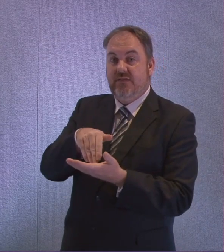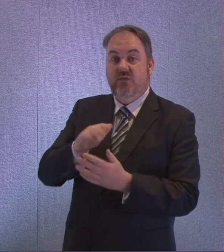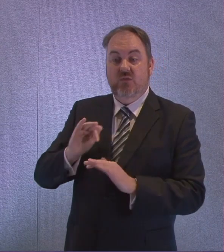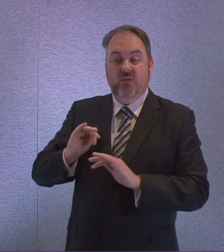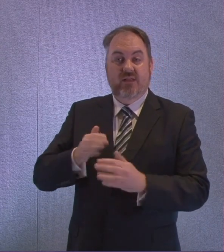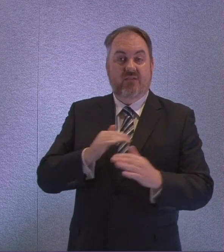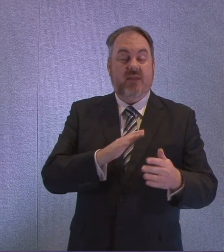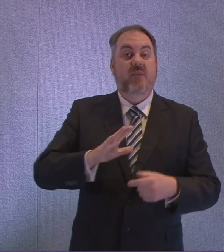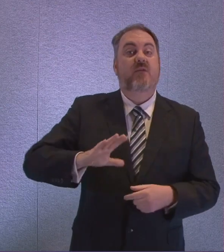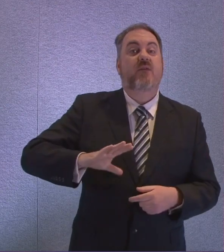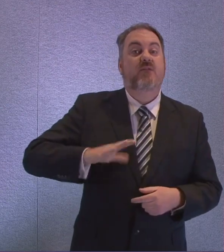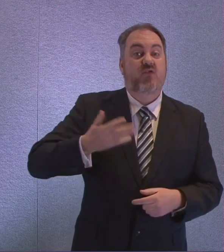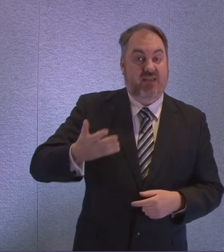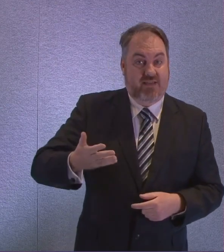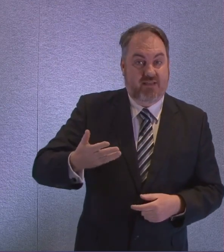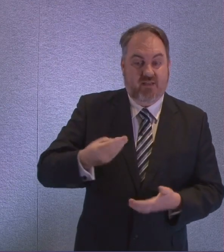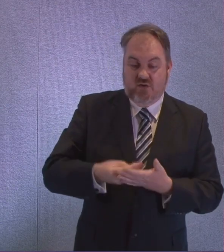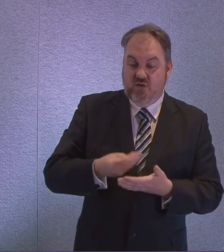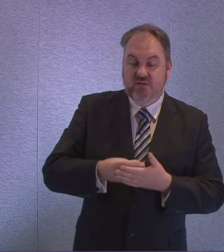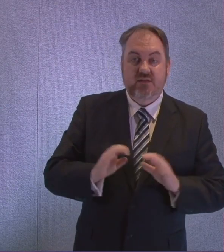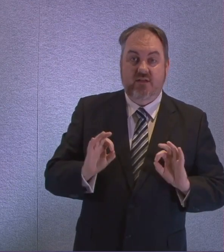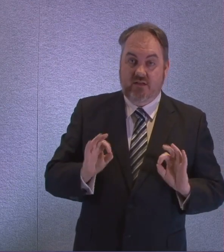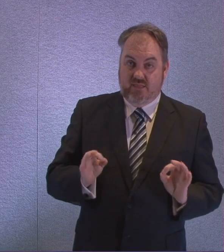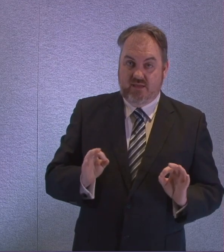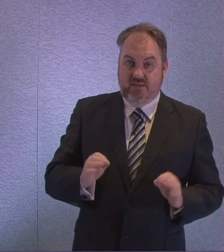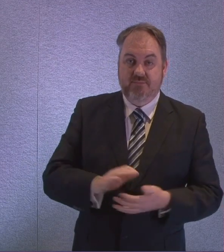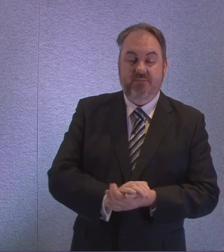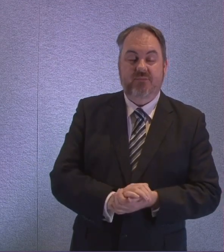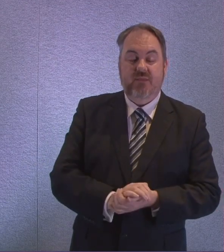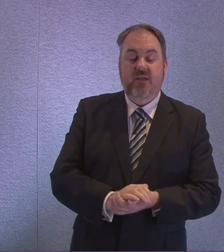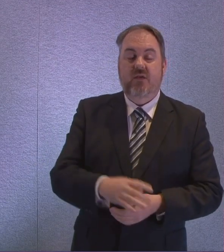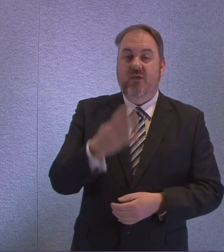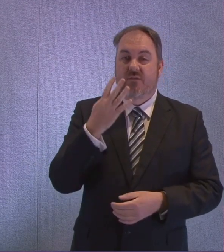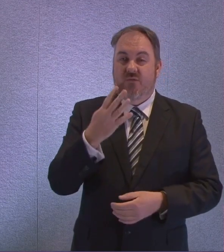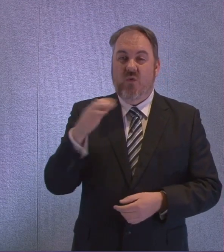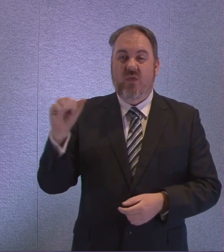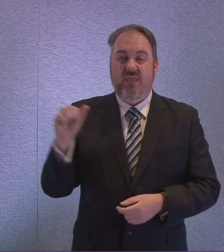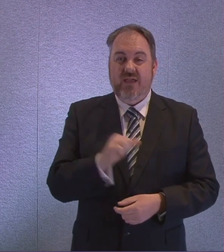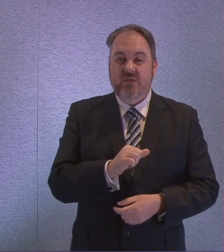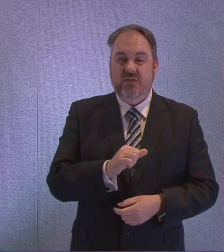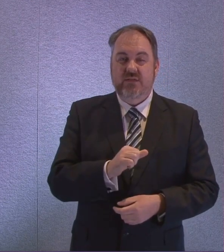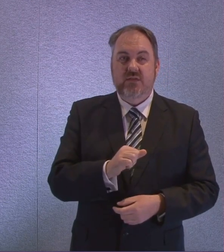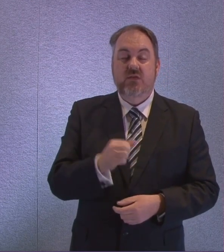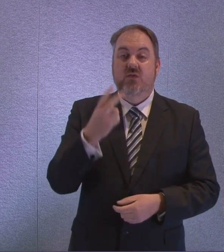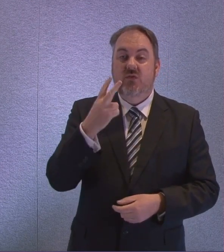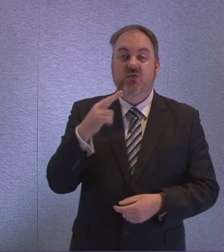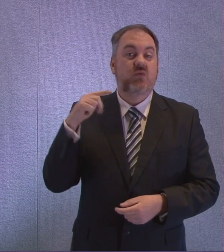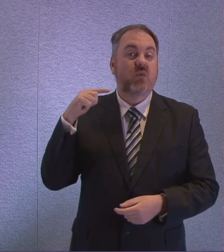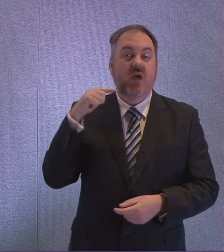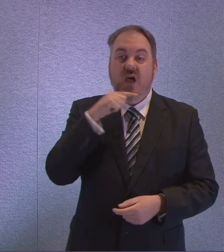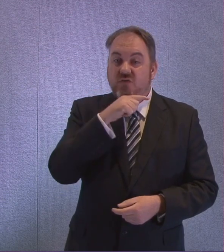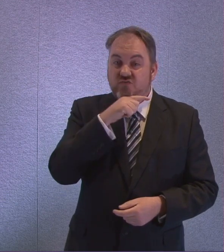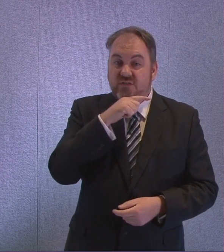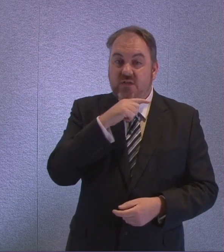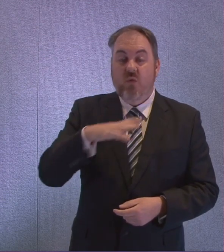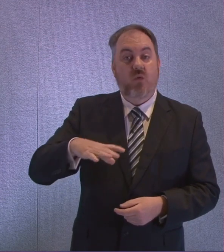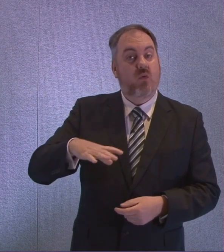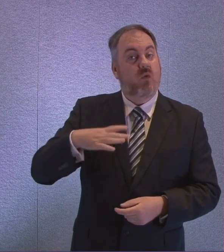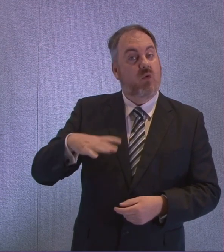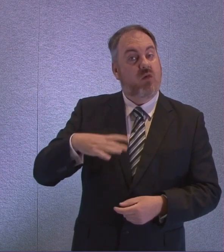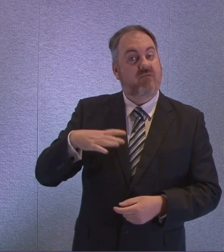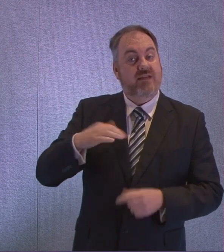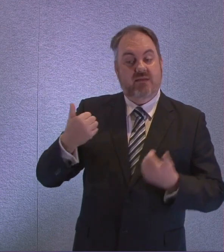charge, I should say. And 4,700, sorry, 4,200, I think that is, have already been